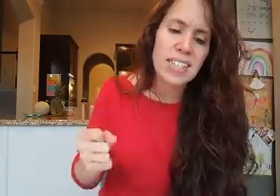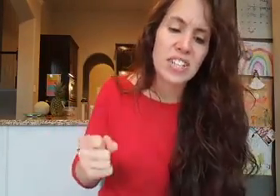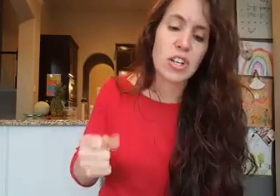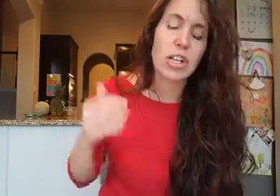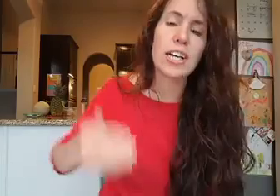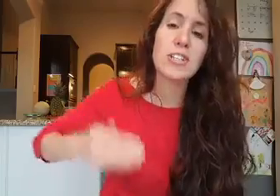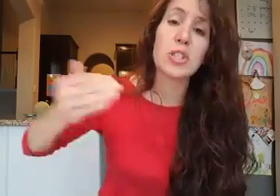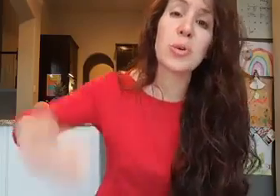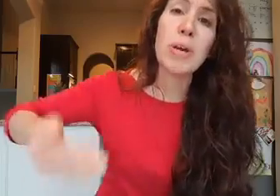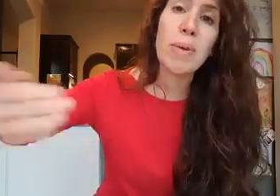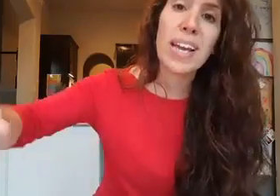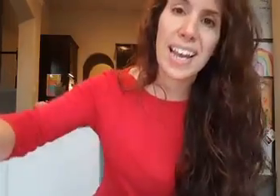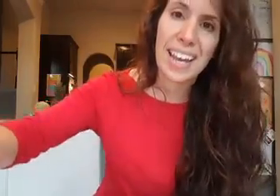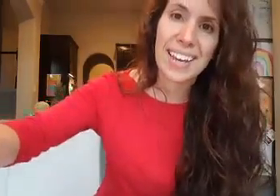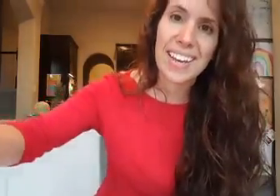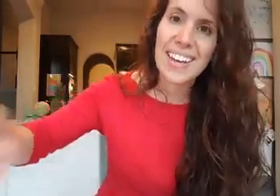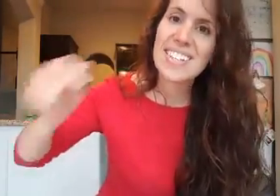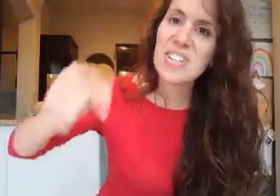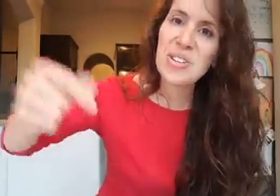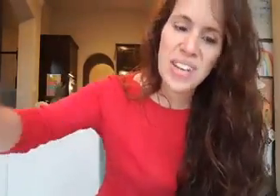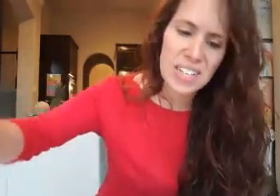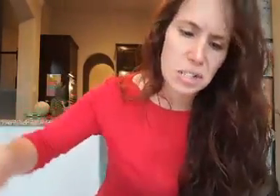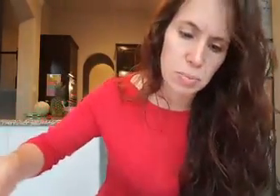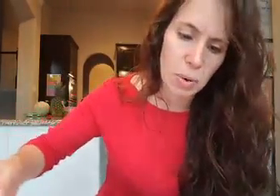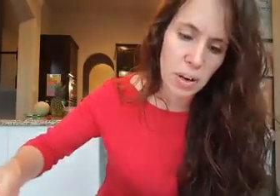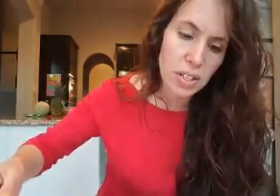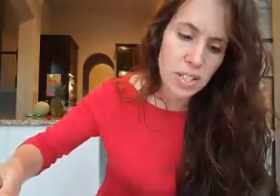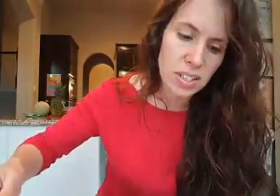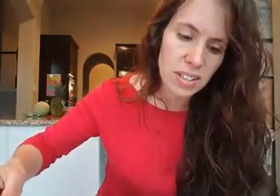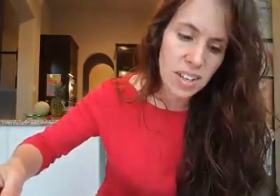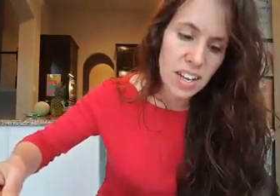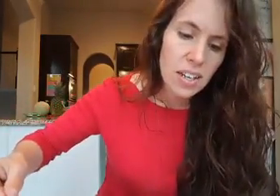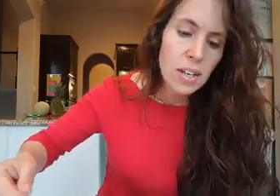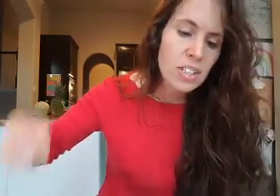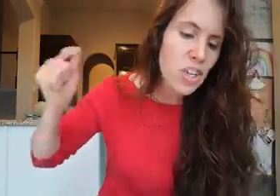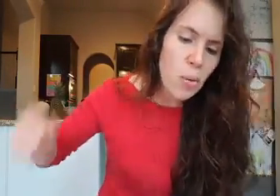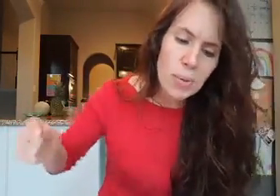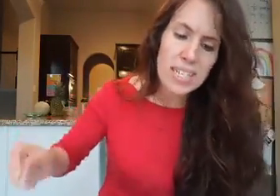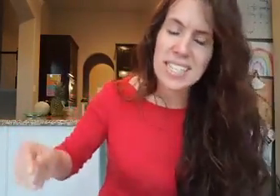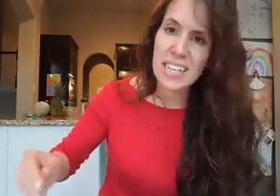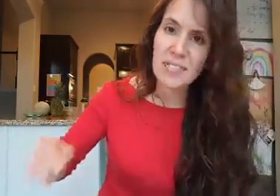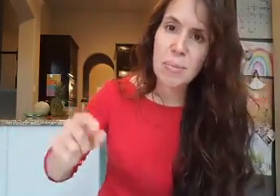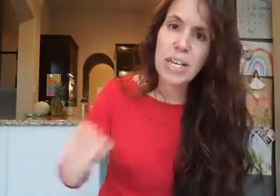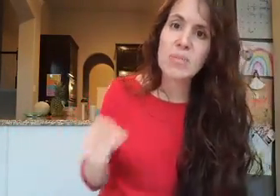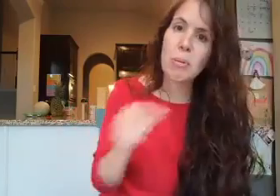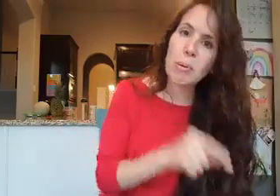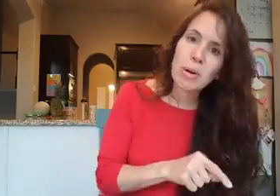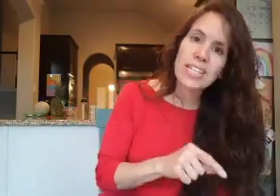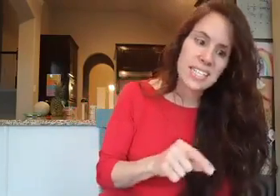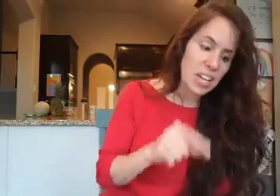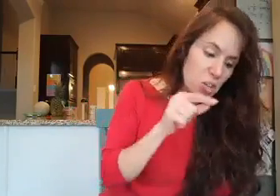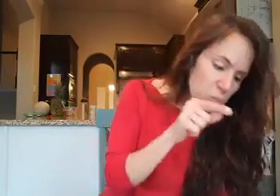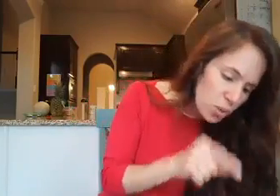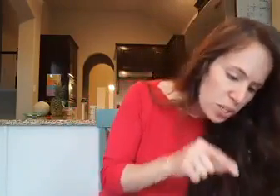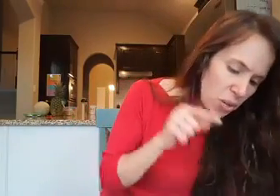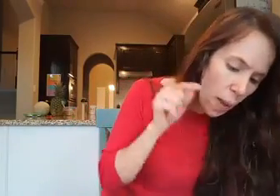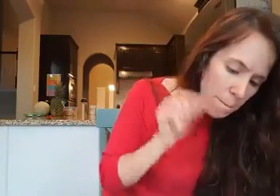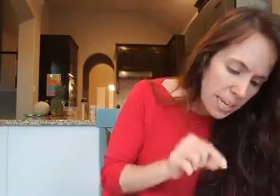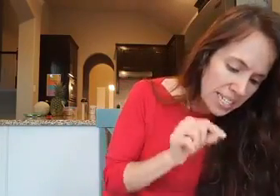teacher, contributing to his support. Don't be deceived because remember he said you will be